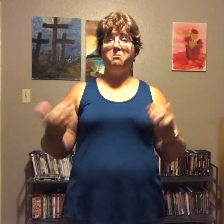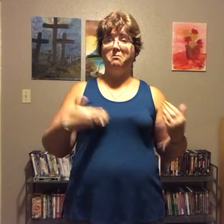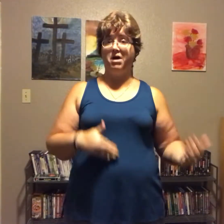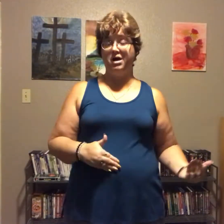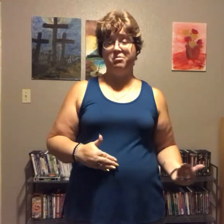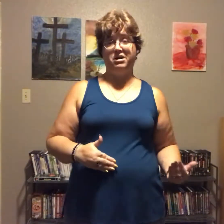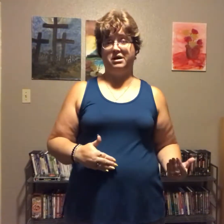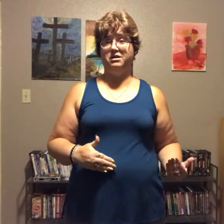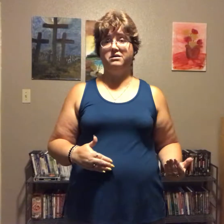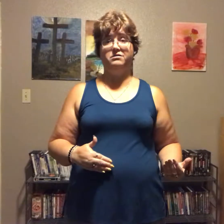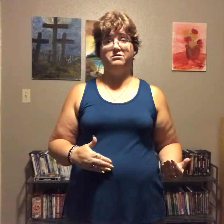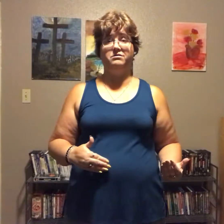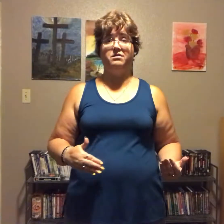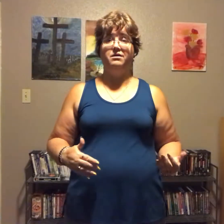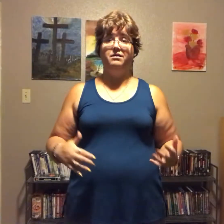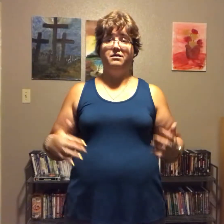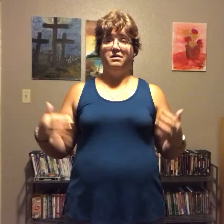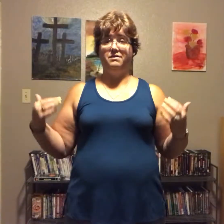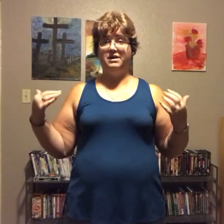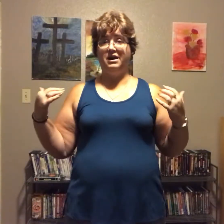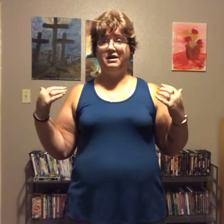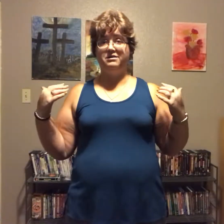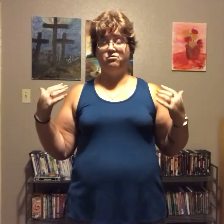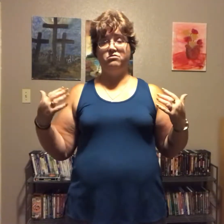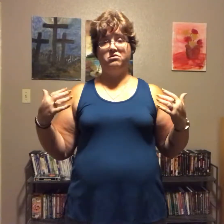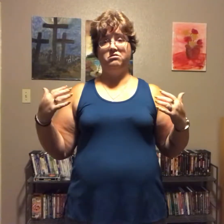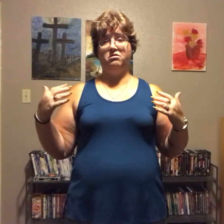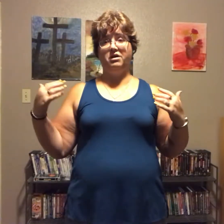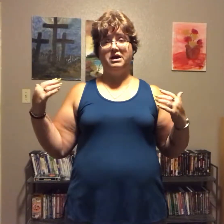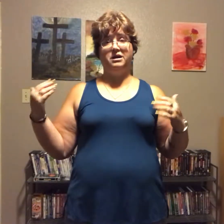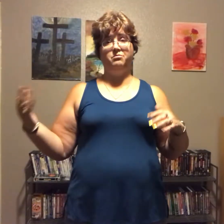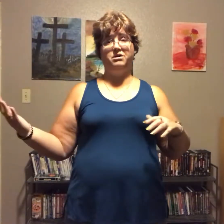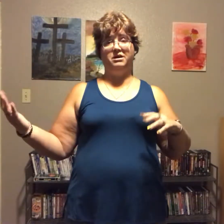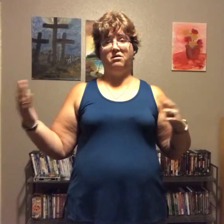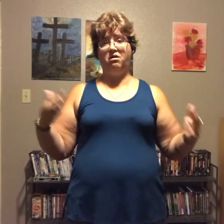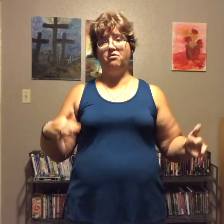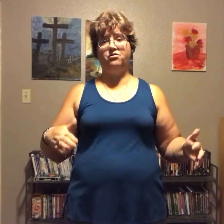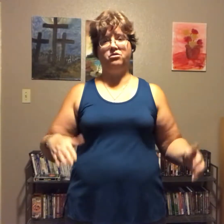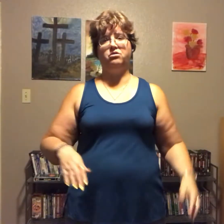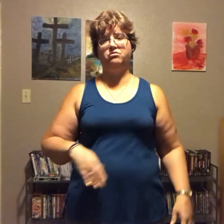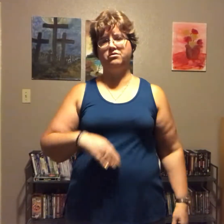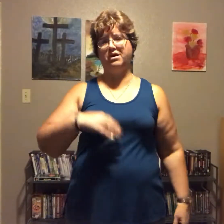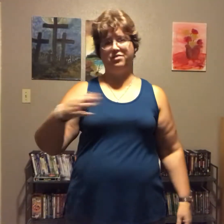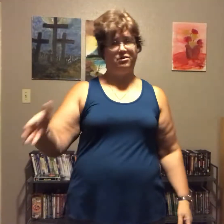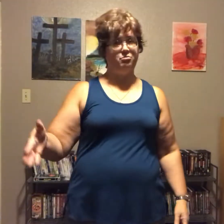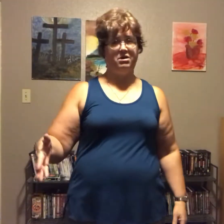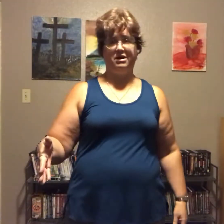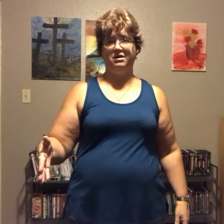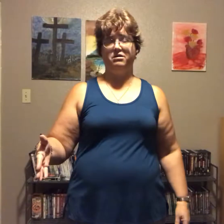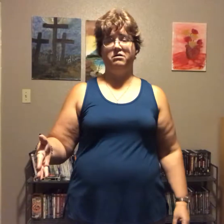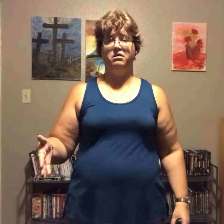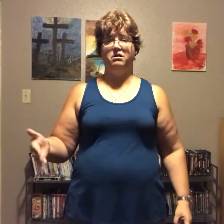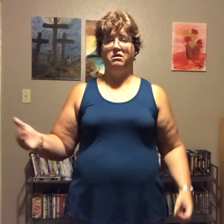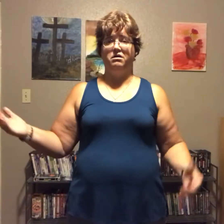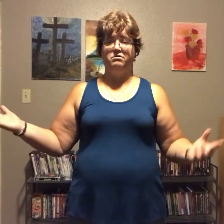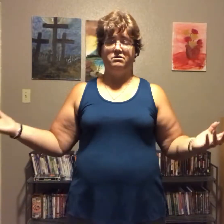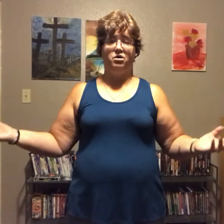my plan is and that I don't knock anybody off who's got their plan so